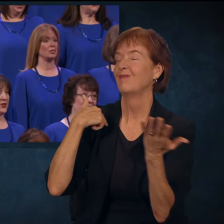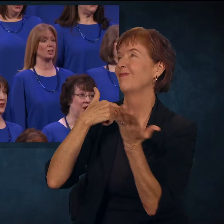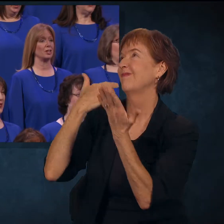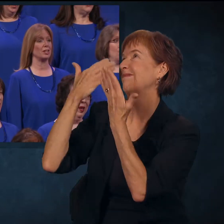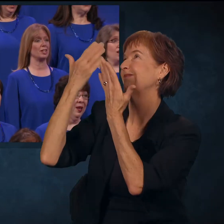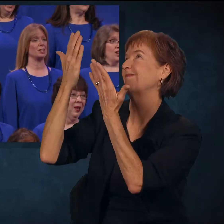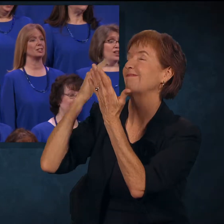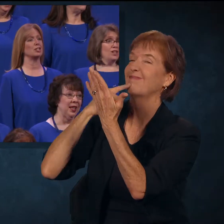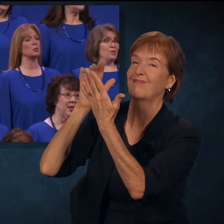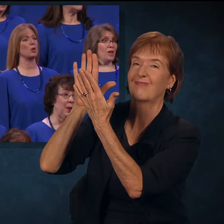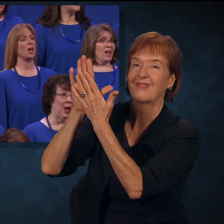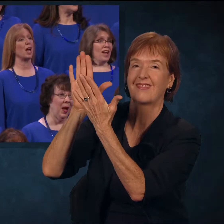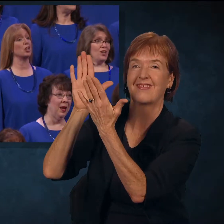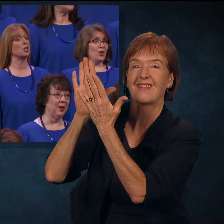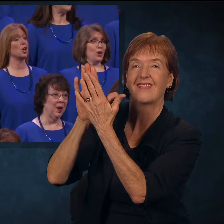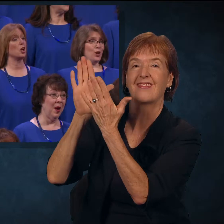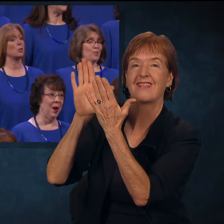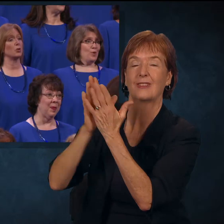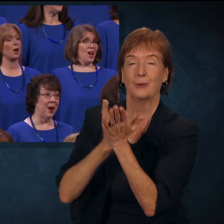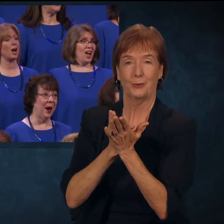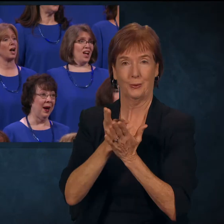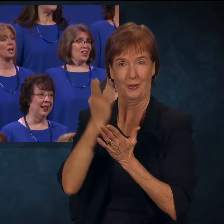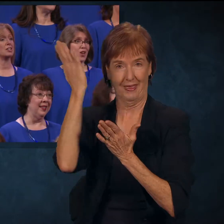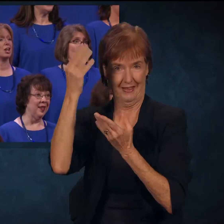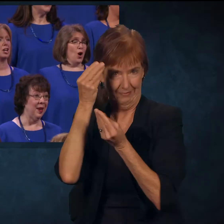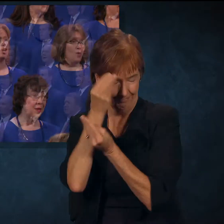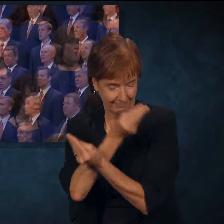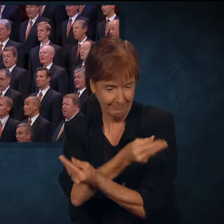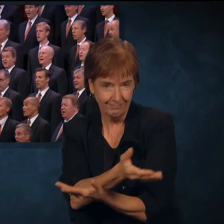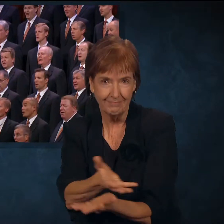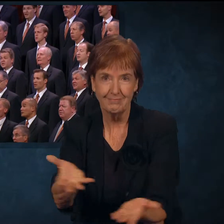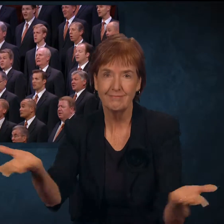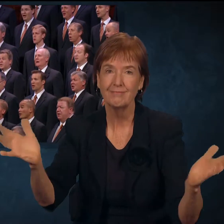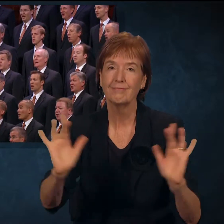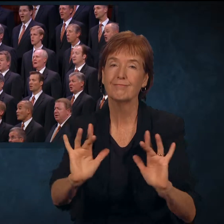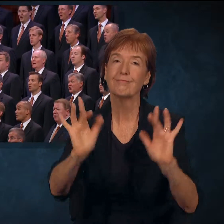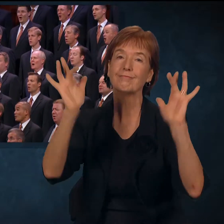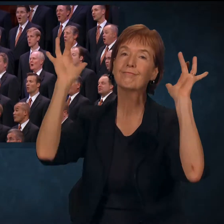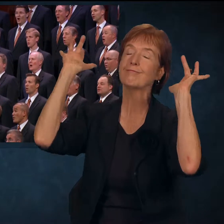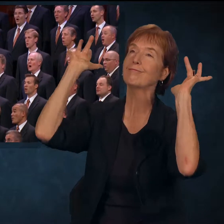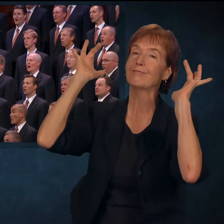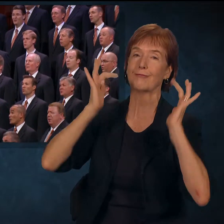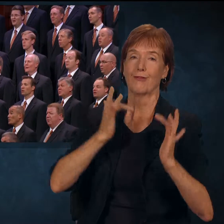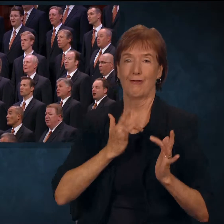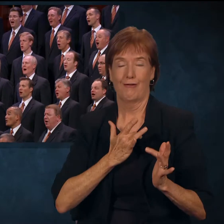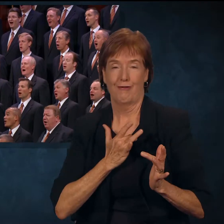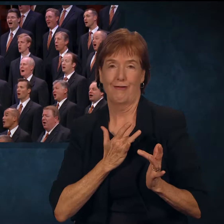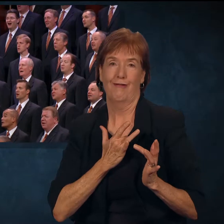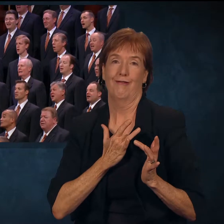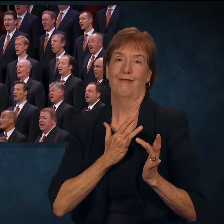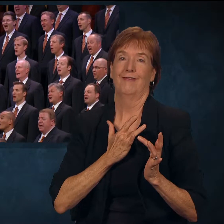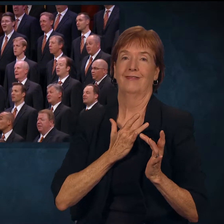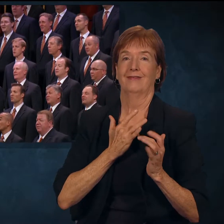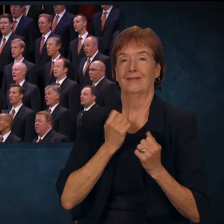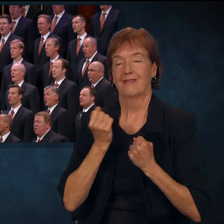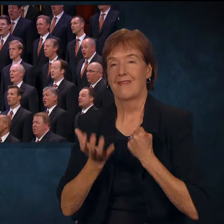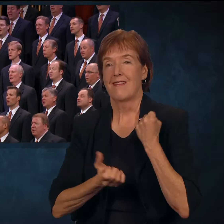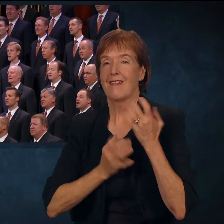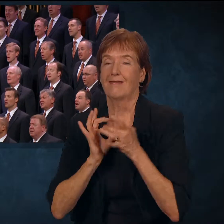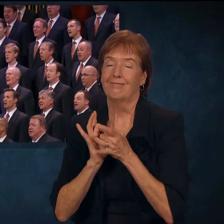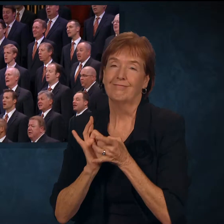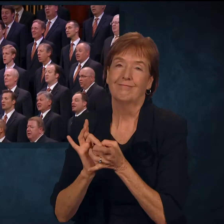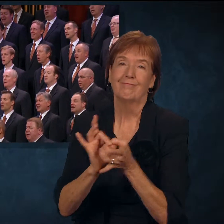revealed his splendor bright, Praise the Lord with heart and